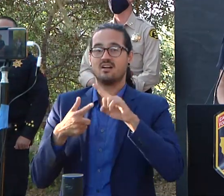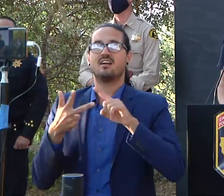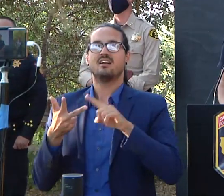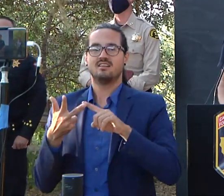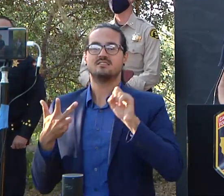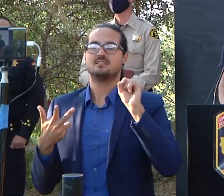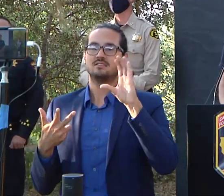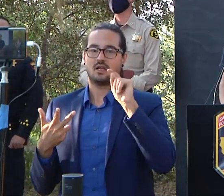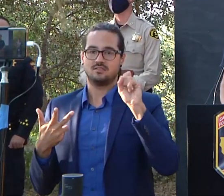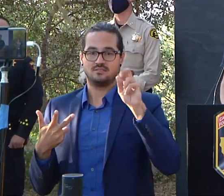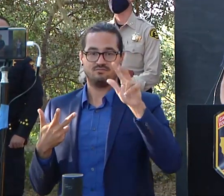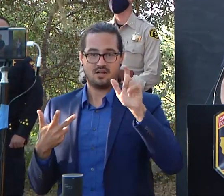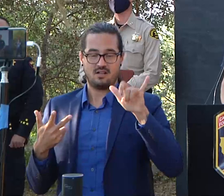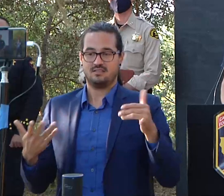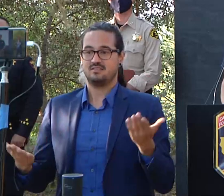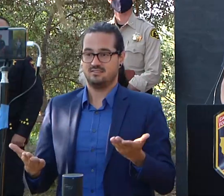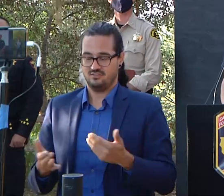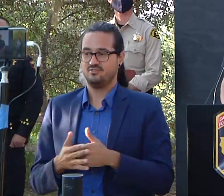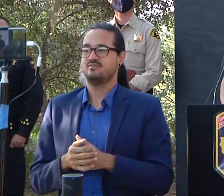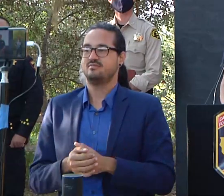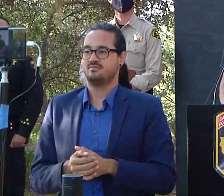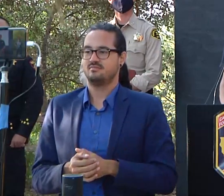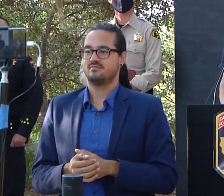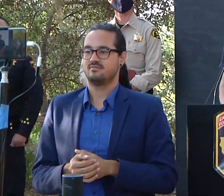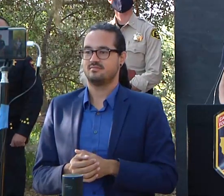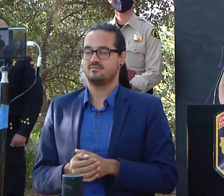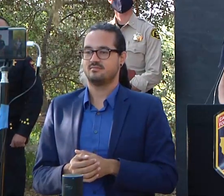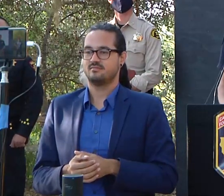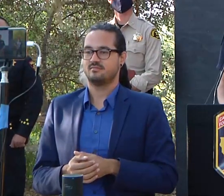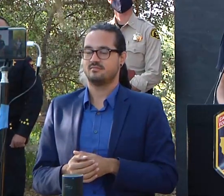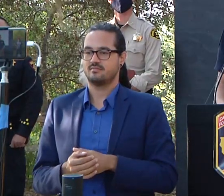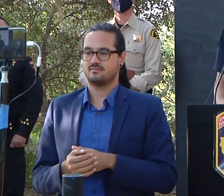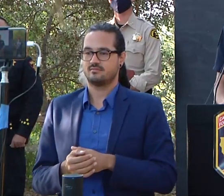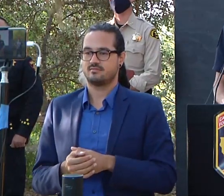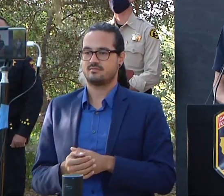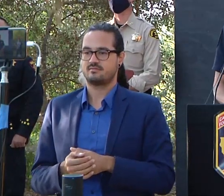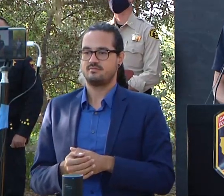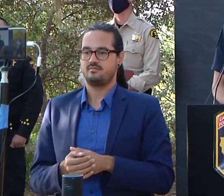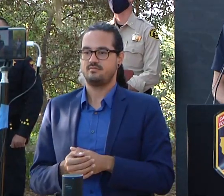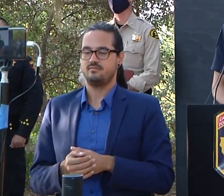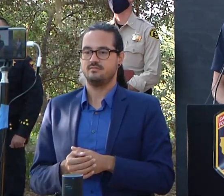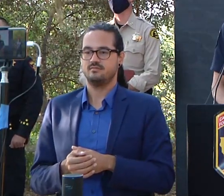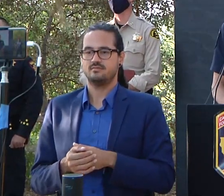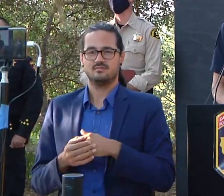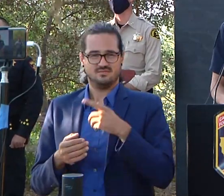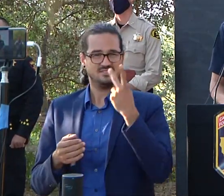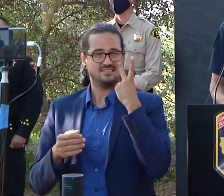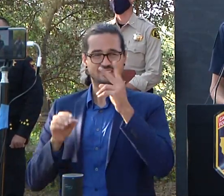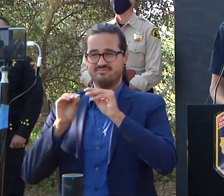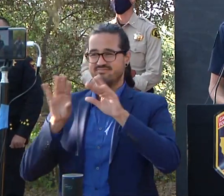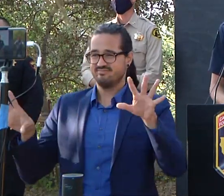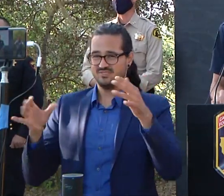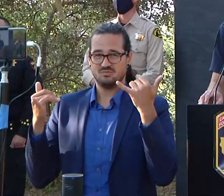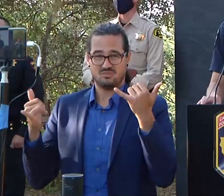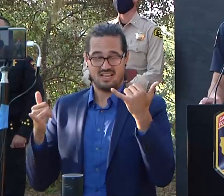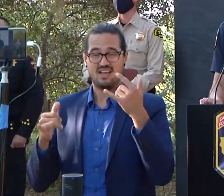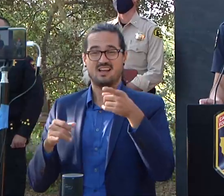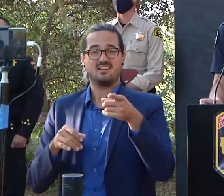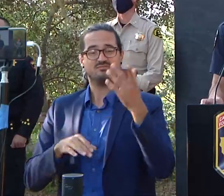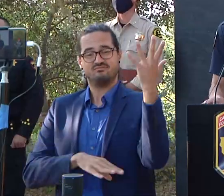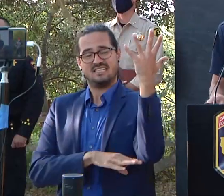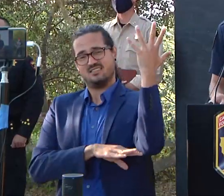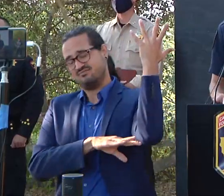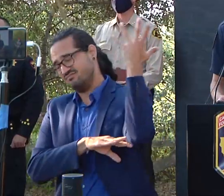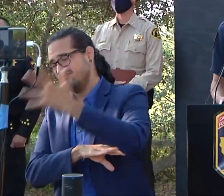because of fire but because of the dangers that are still out there when a tree fell on it with that for a situation update from the operations i'll hand it over to